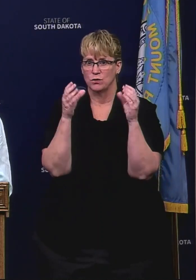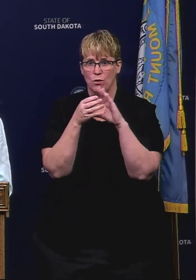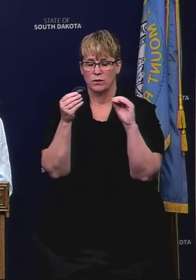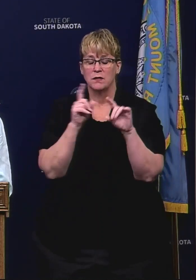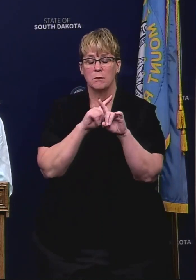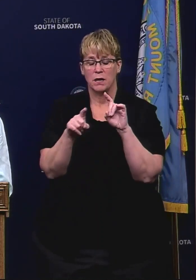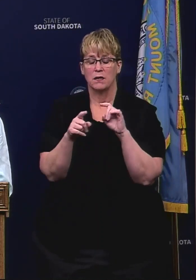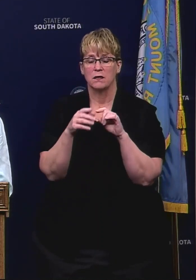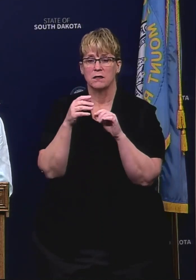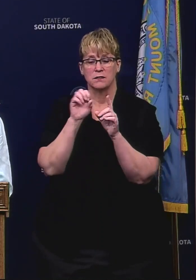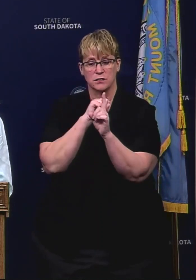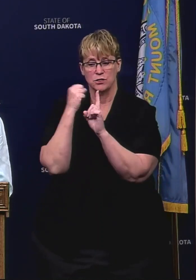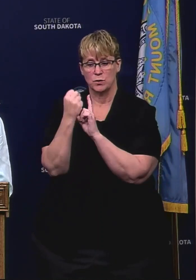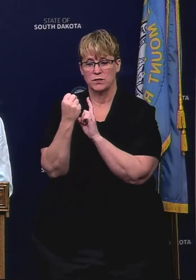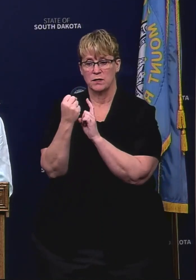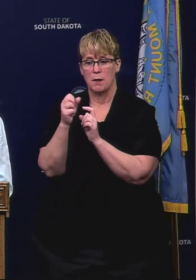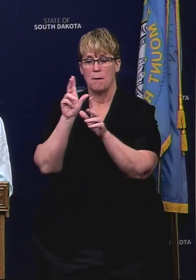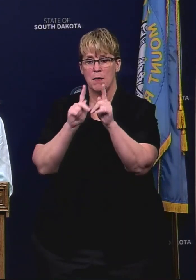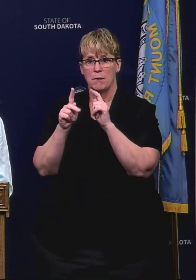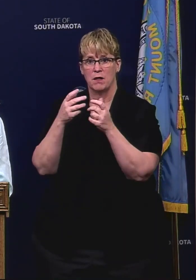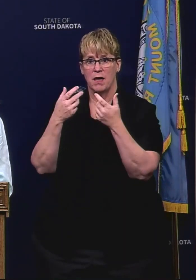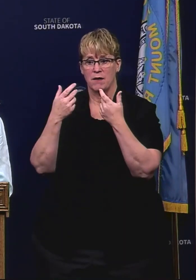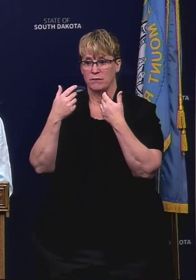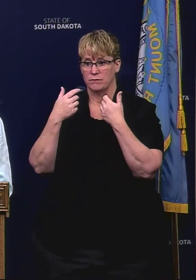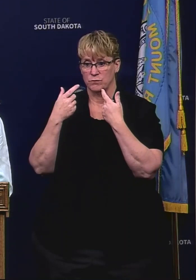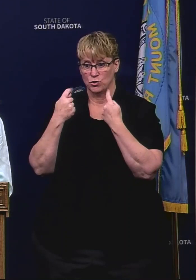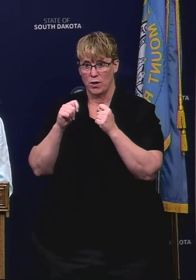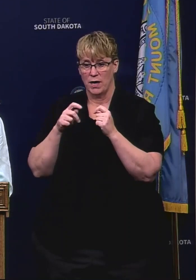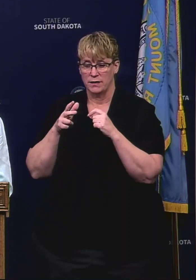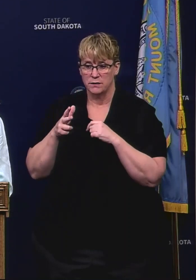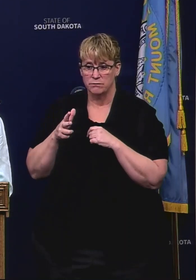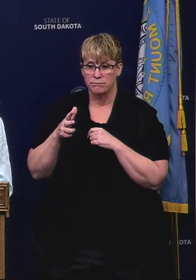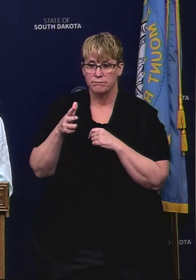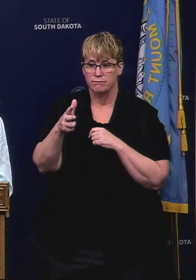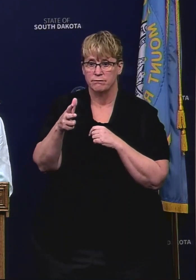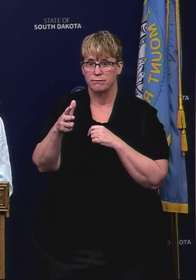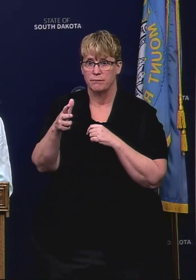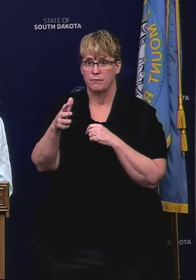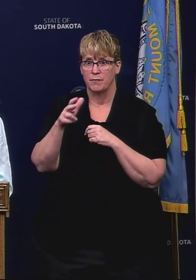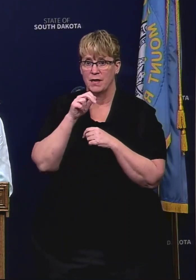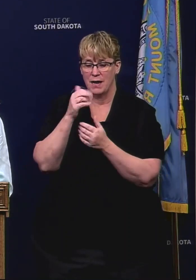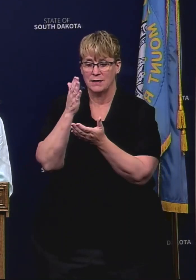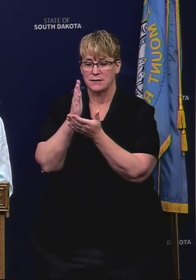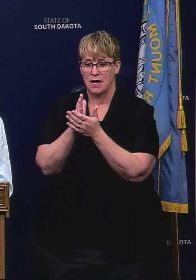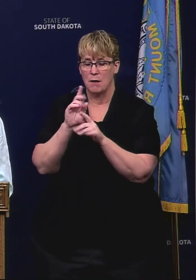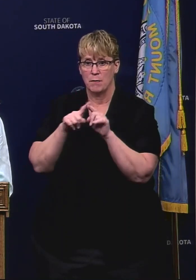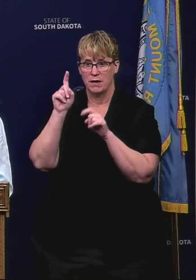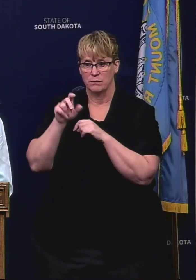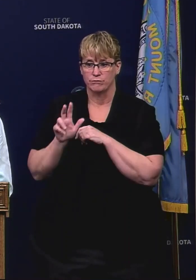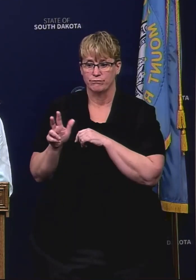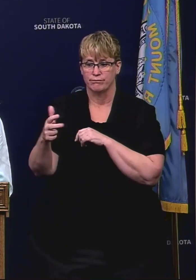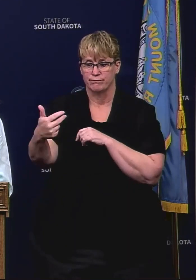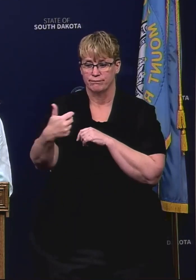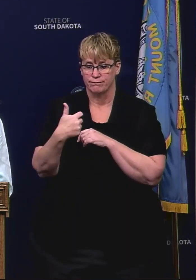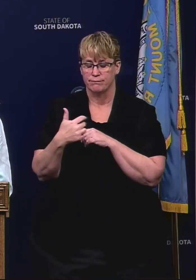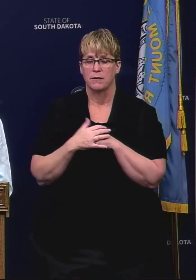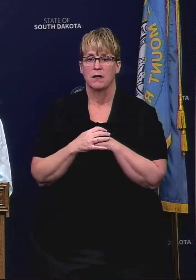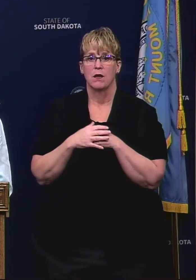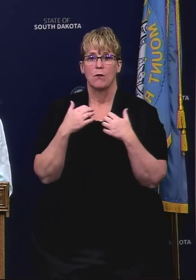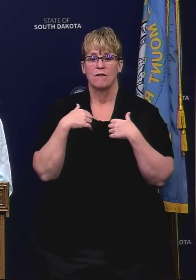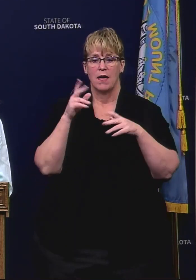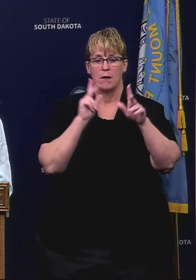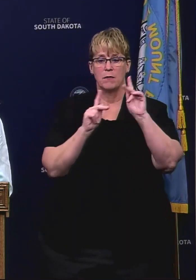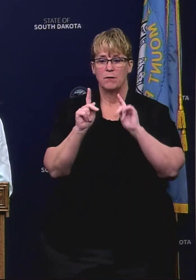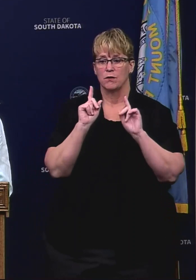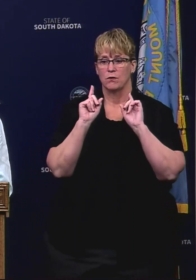have situations where people have tried to just travel through not stop and have been turned around we do have people that have been